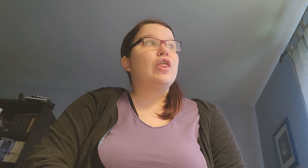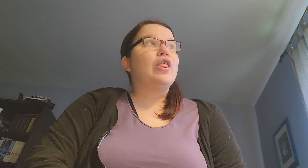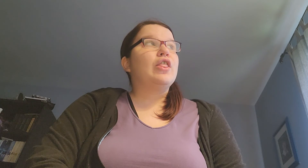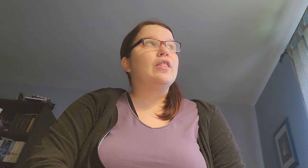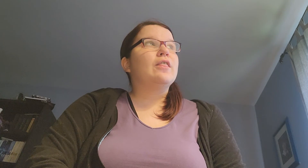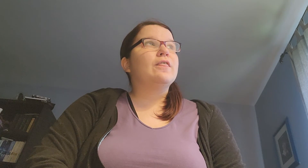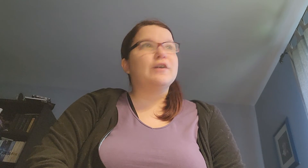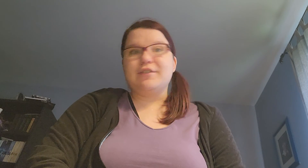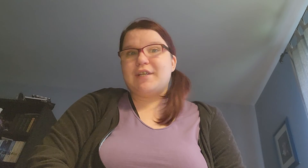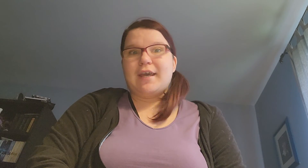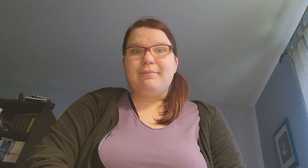Thursday.